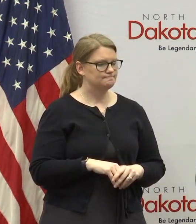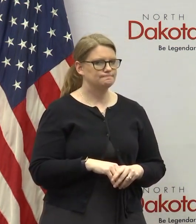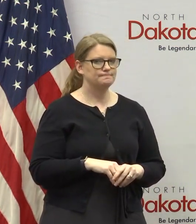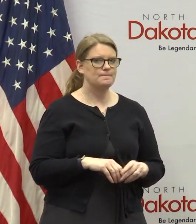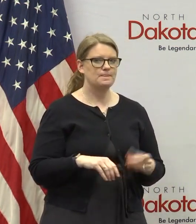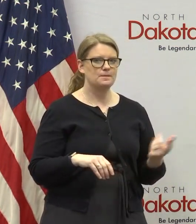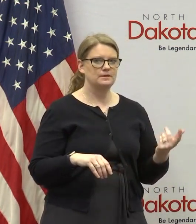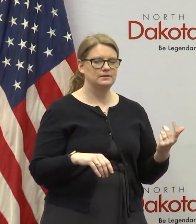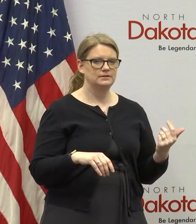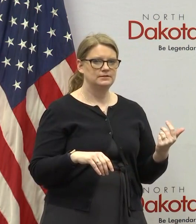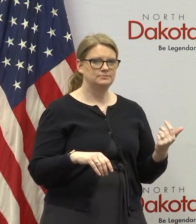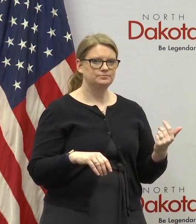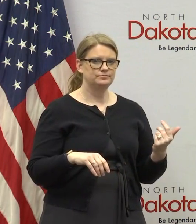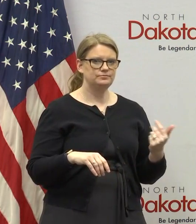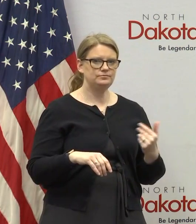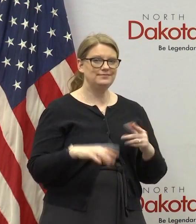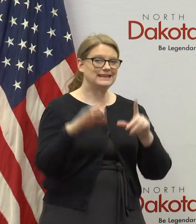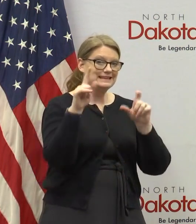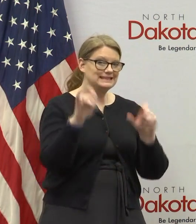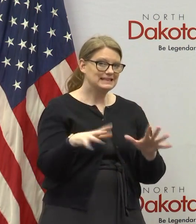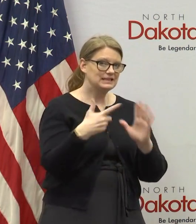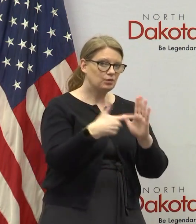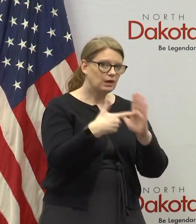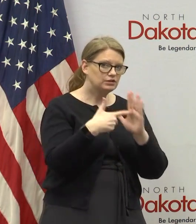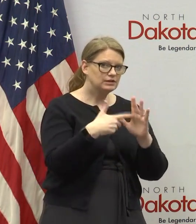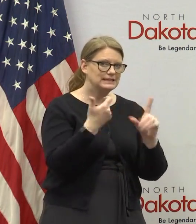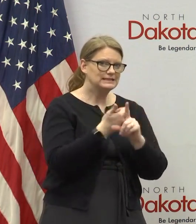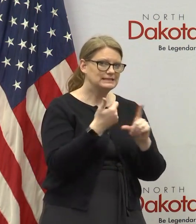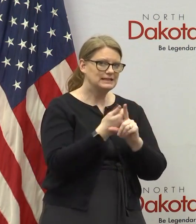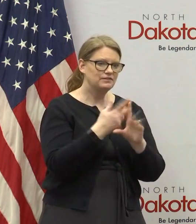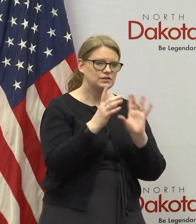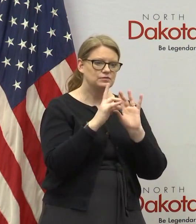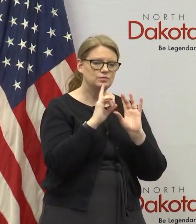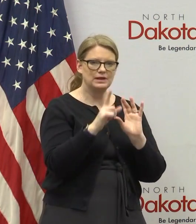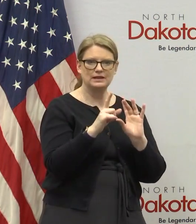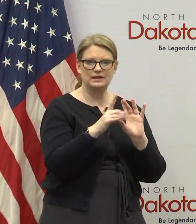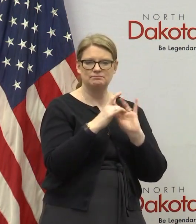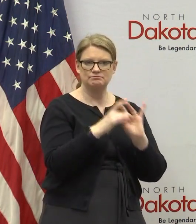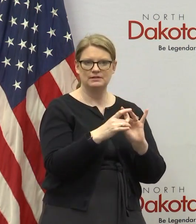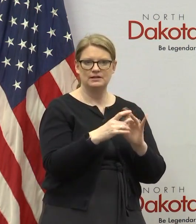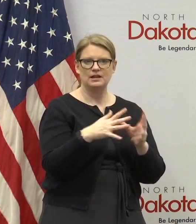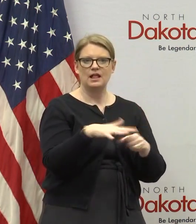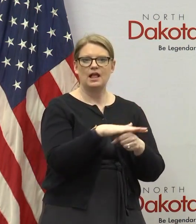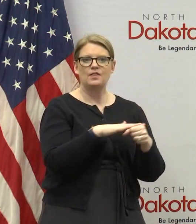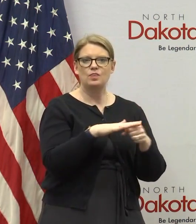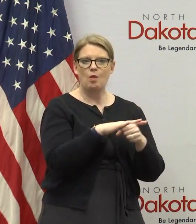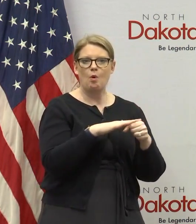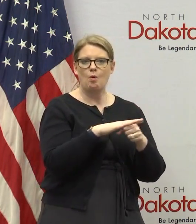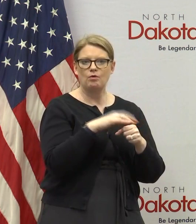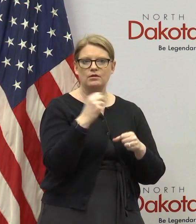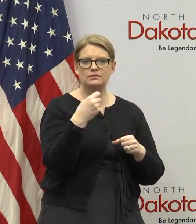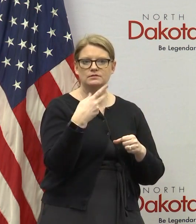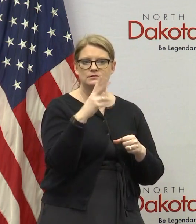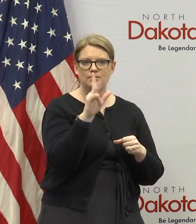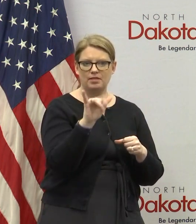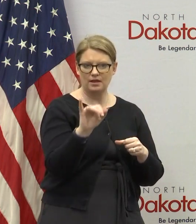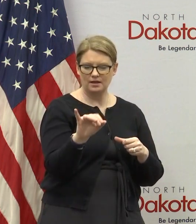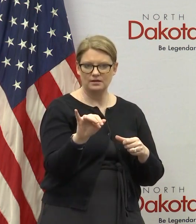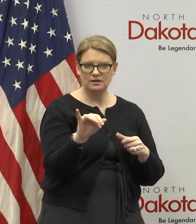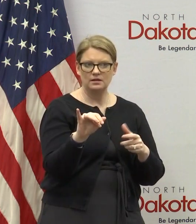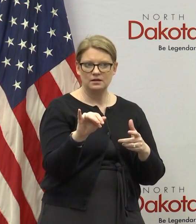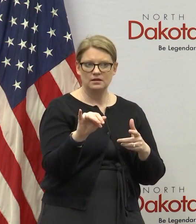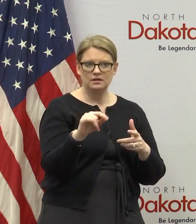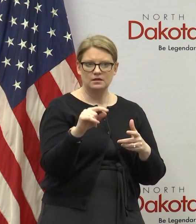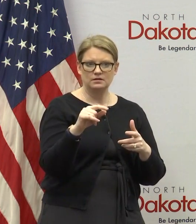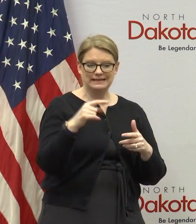so uh the testing criteria is really based on local supplies because at the state right now we do have the